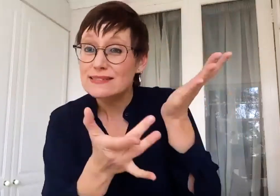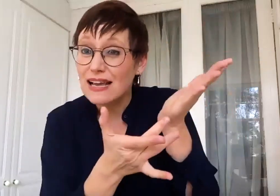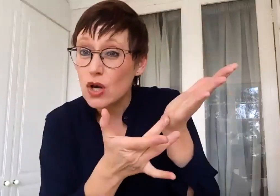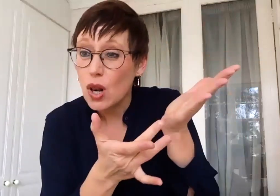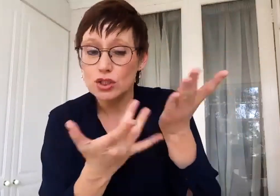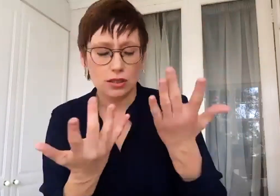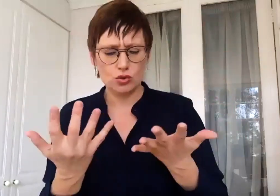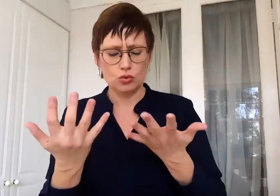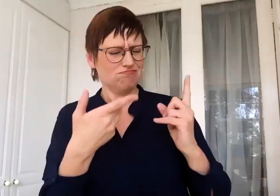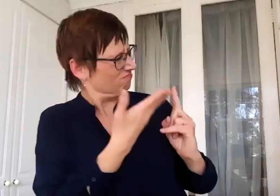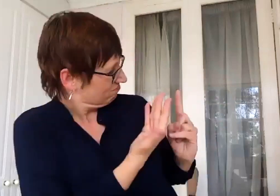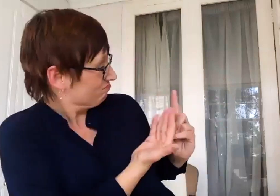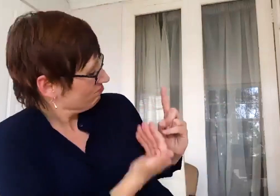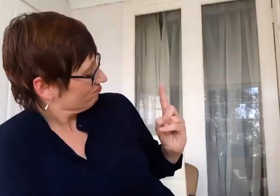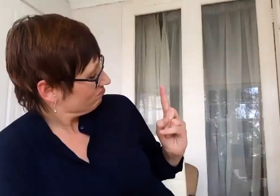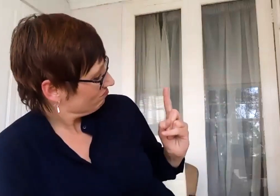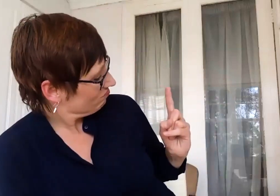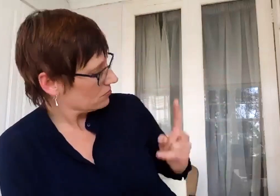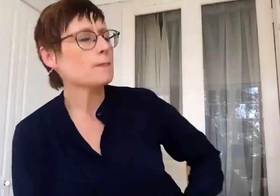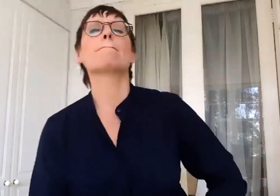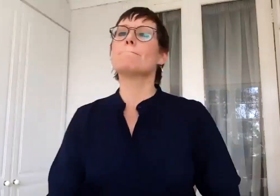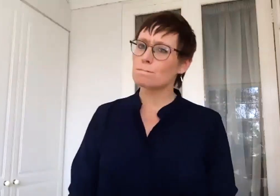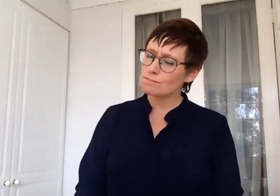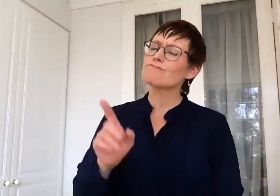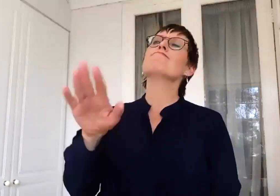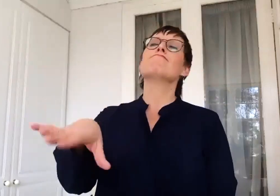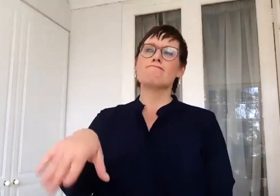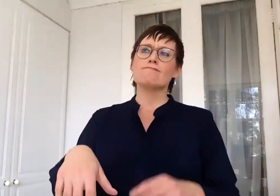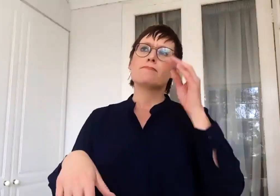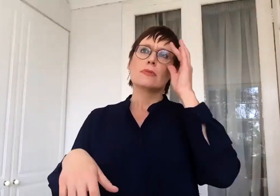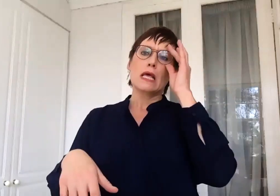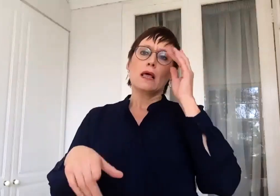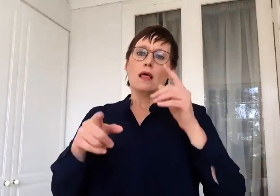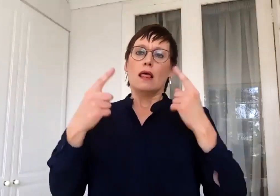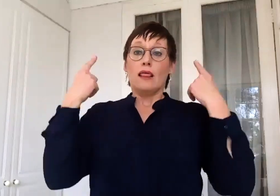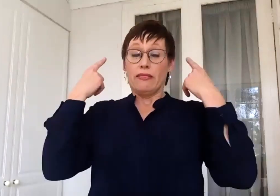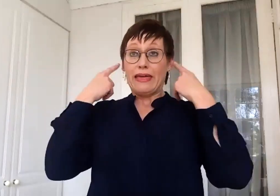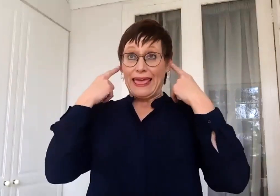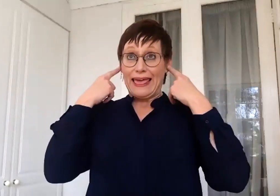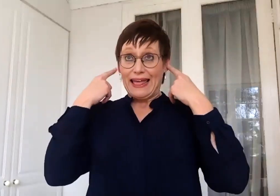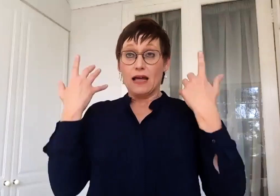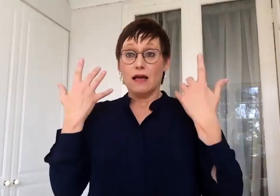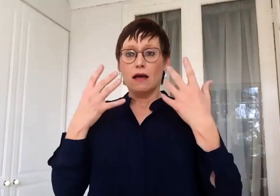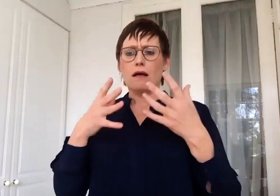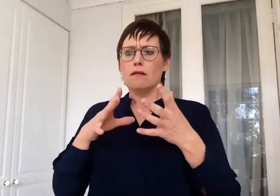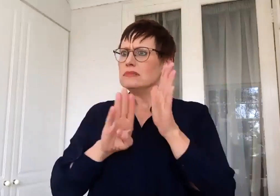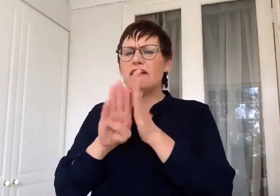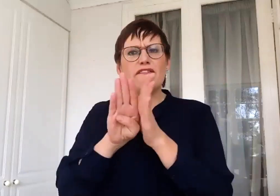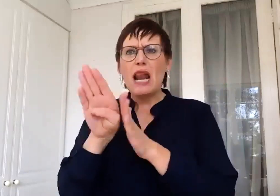be able to detect that early on? You know, it's quite shocking to realize that the ears develop very, very soon on. so in